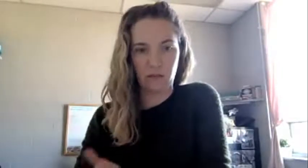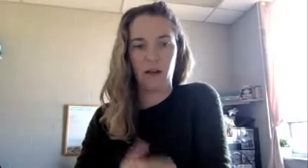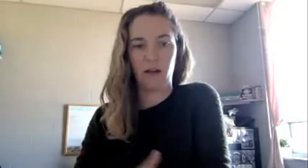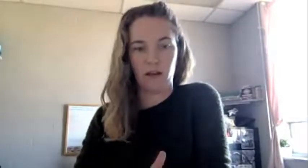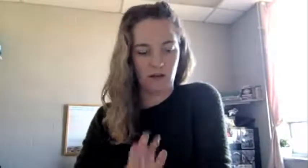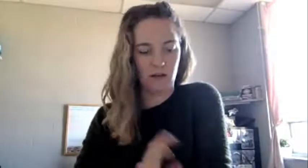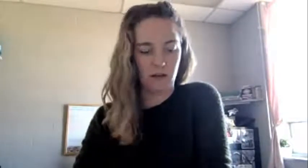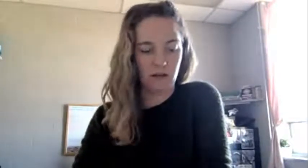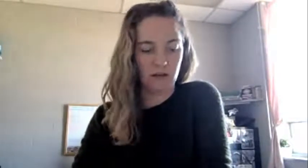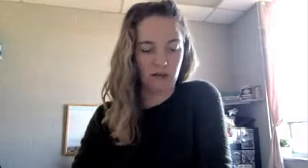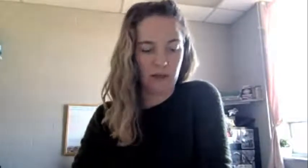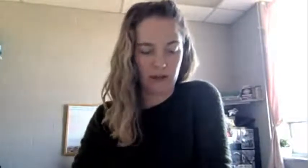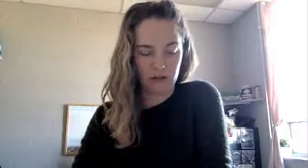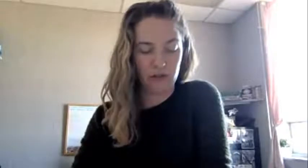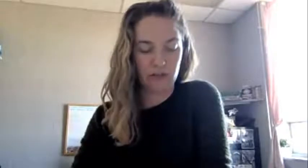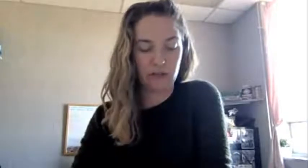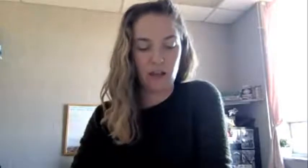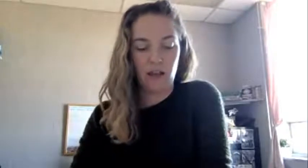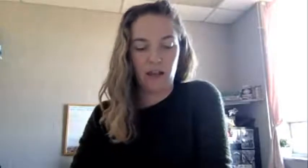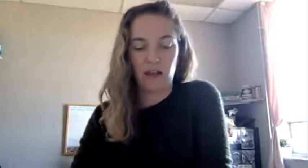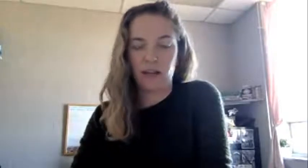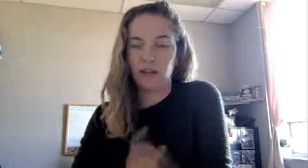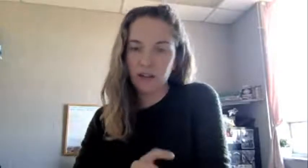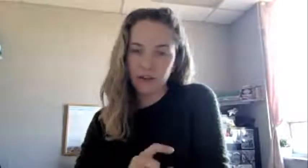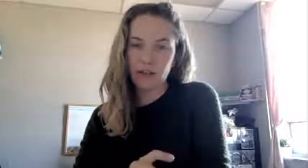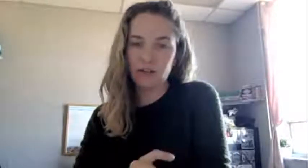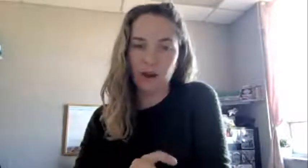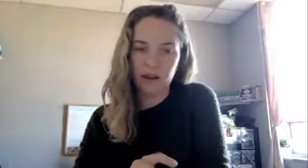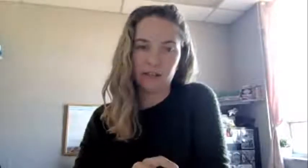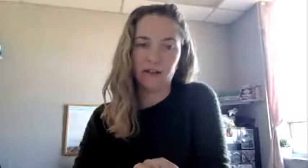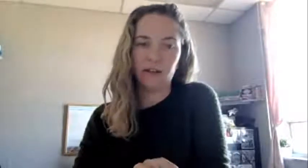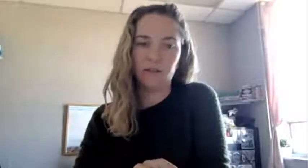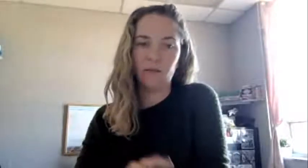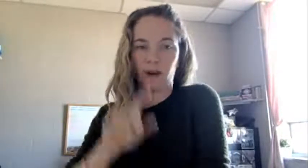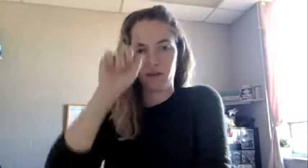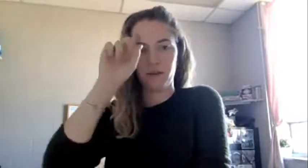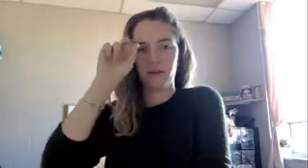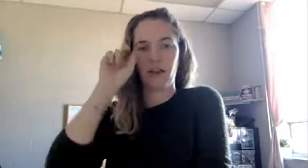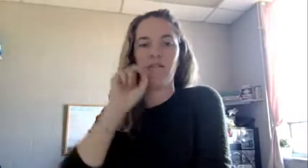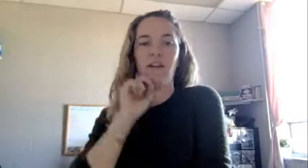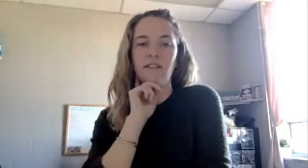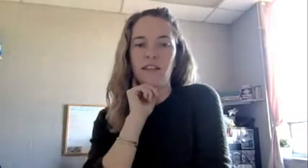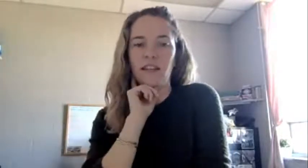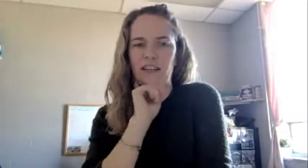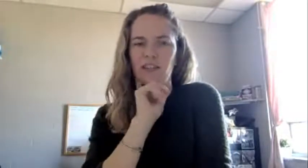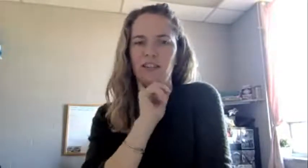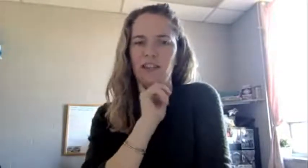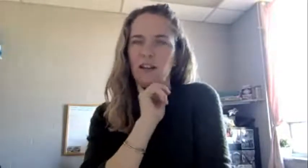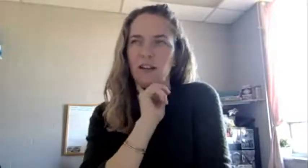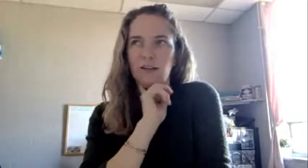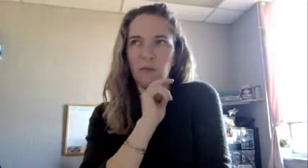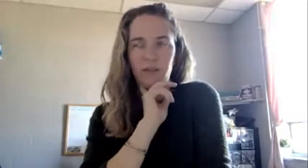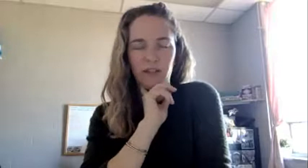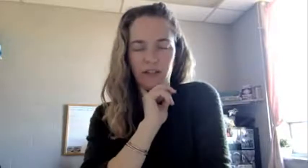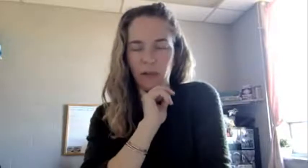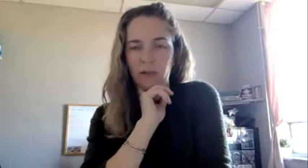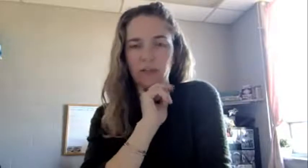my bachelor's. And I had started working in the writing center when I was at Wright State. Actually, somewhat serendipitously.